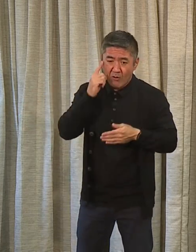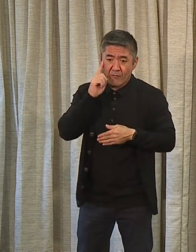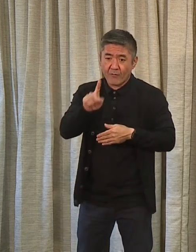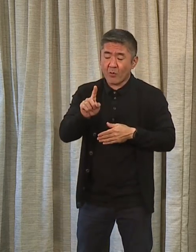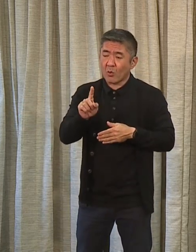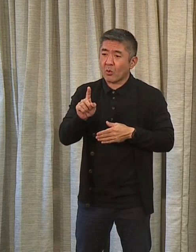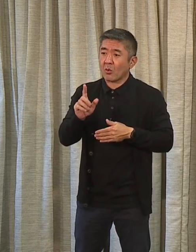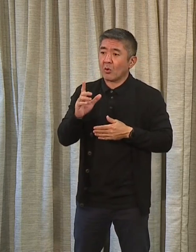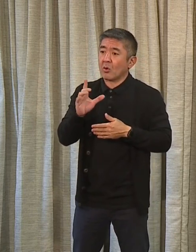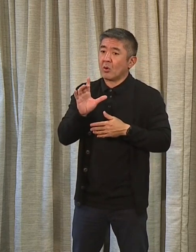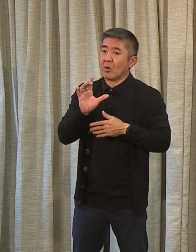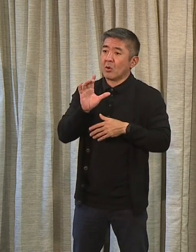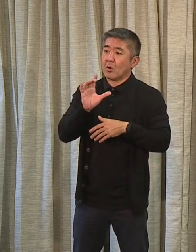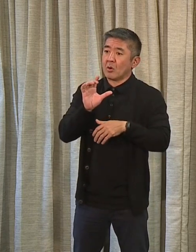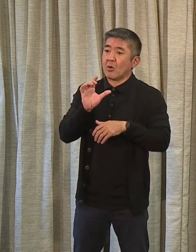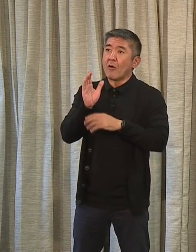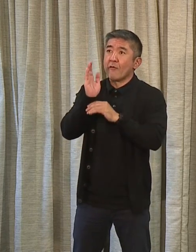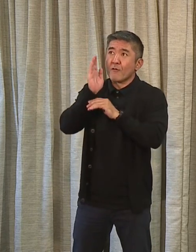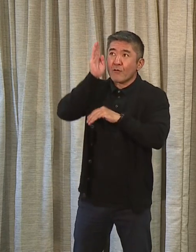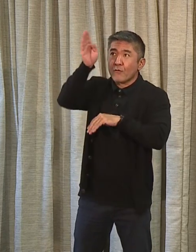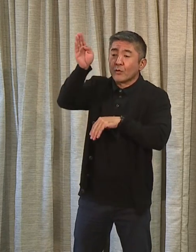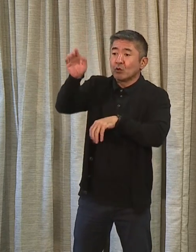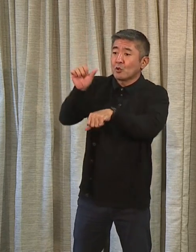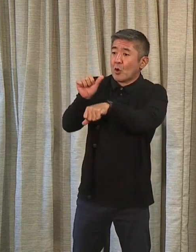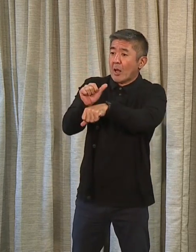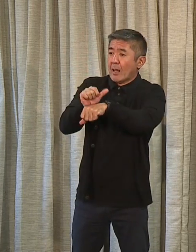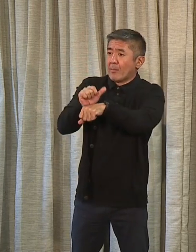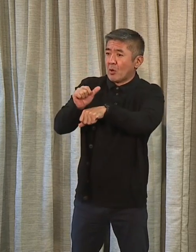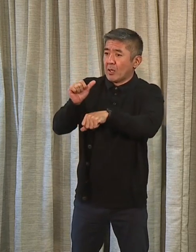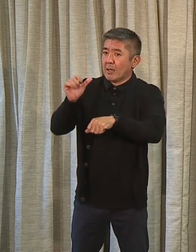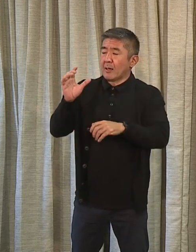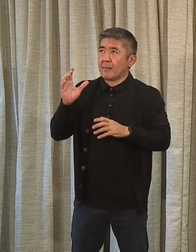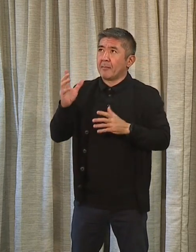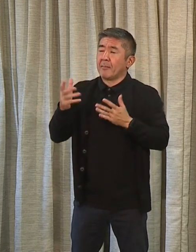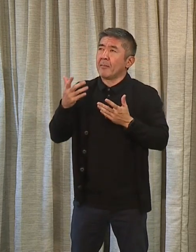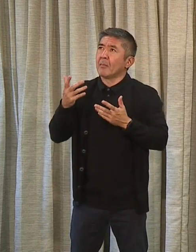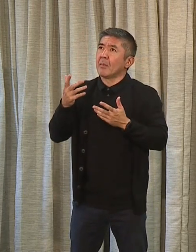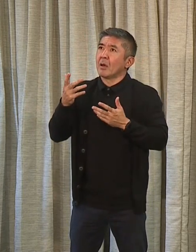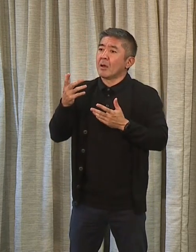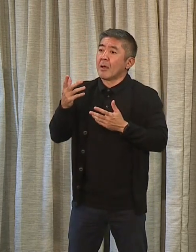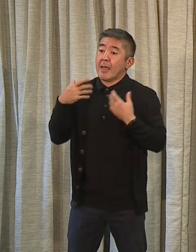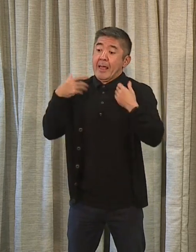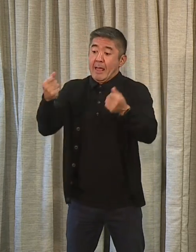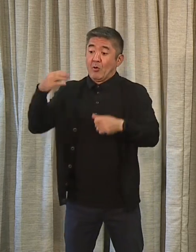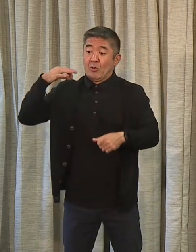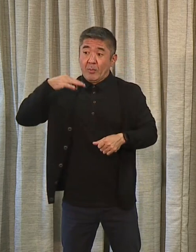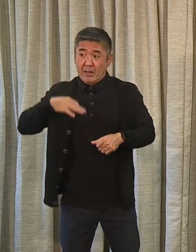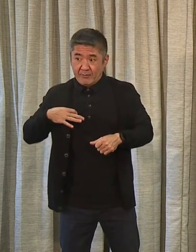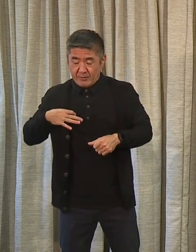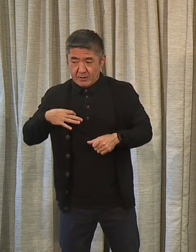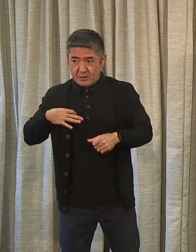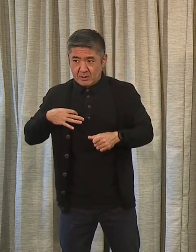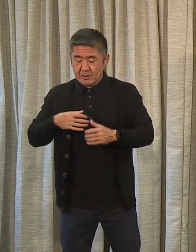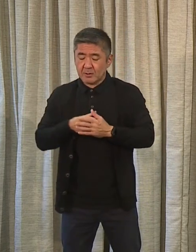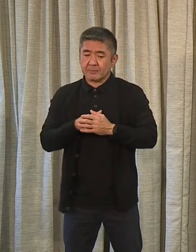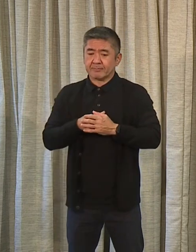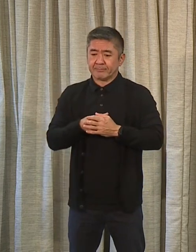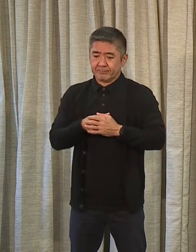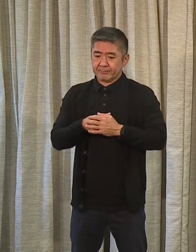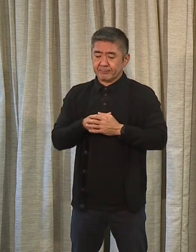employee, future employee benefit, future employee health benefits. And